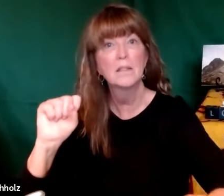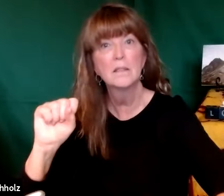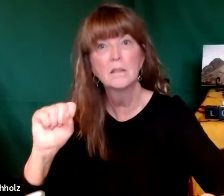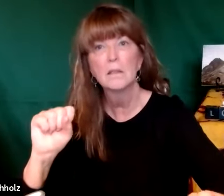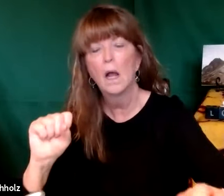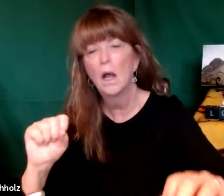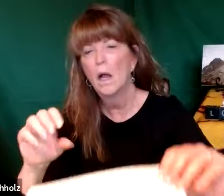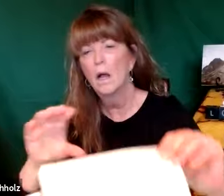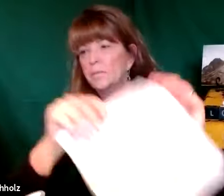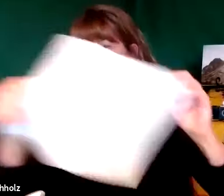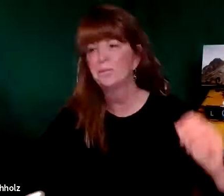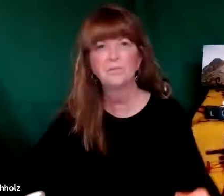you hear about different monks